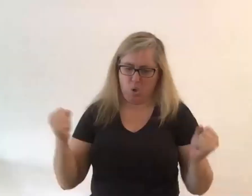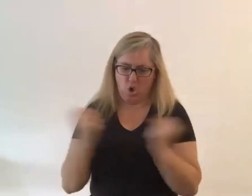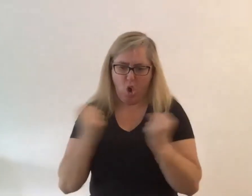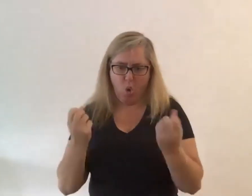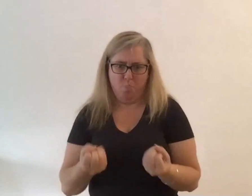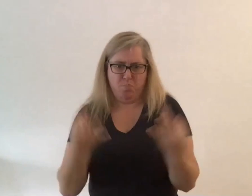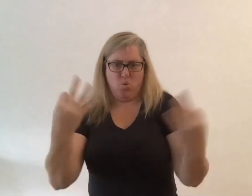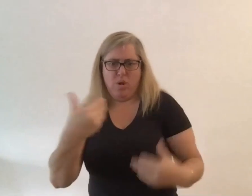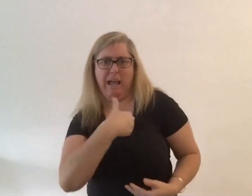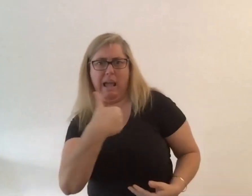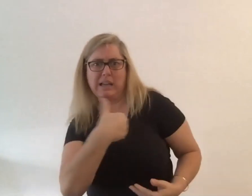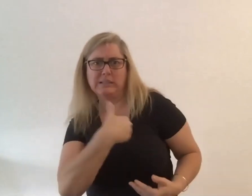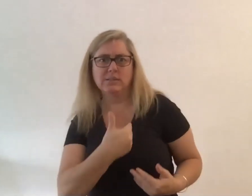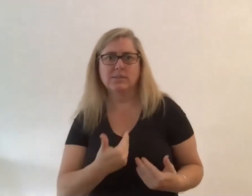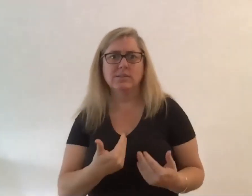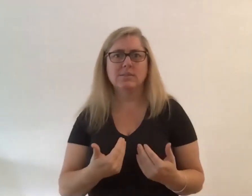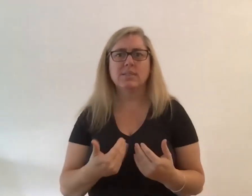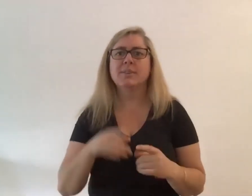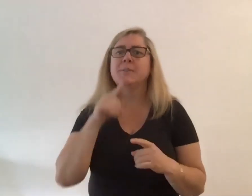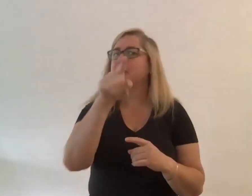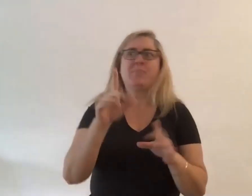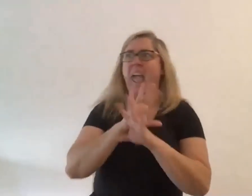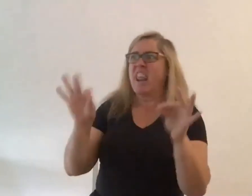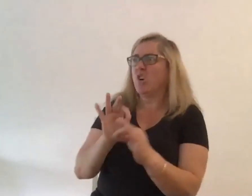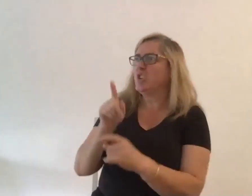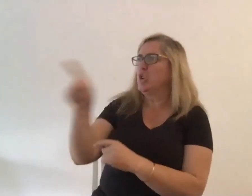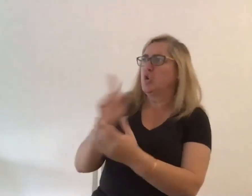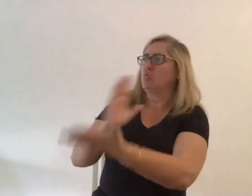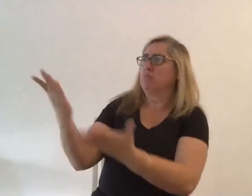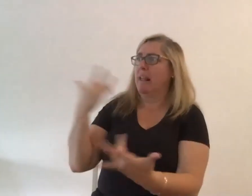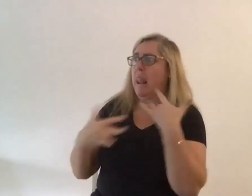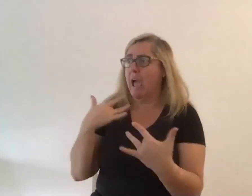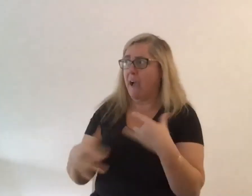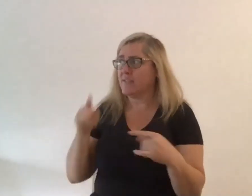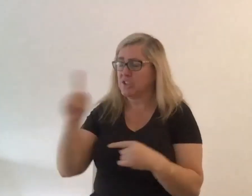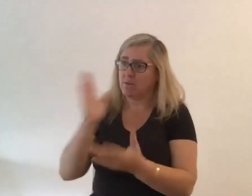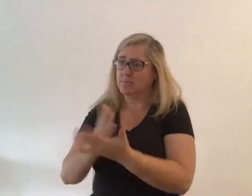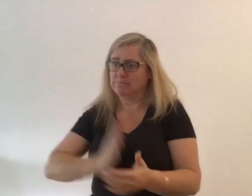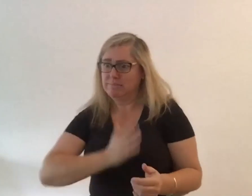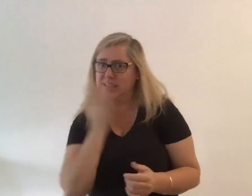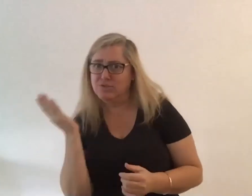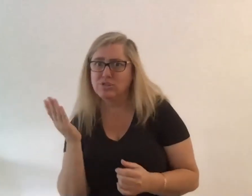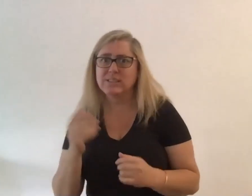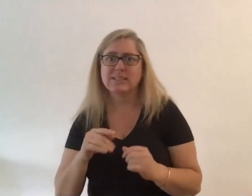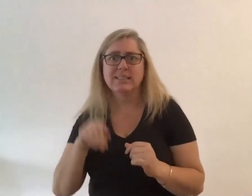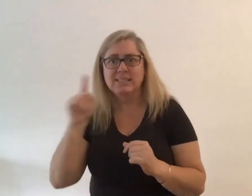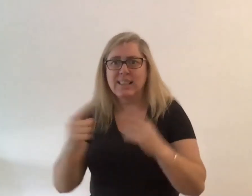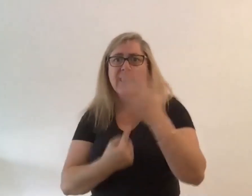it is so not you in real life so that's really interesting that they came across in performance um